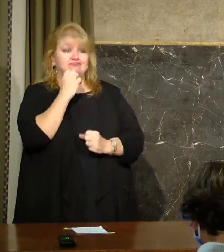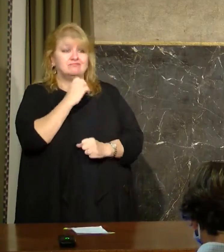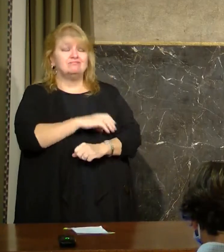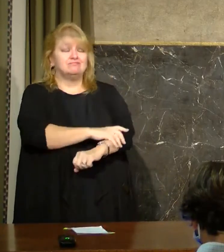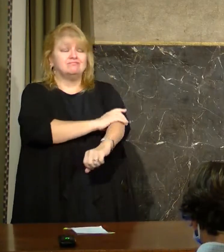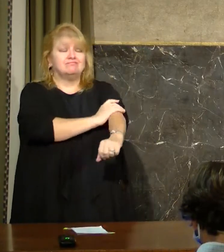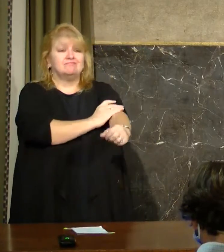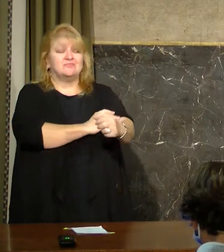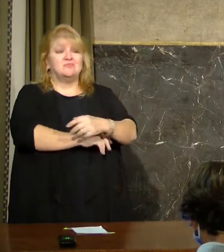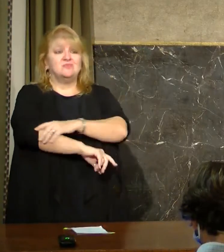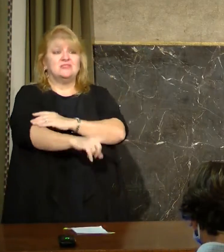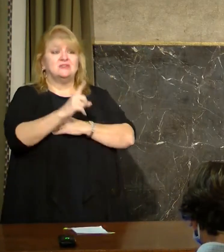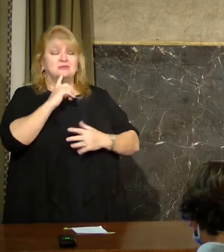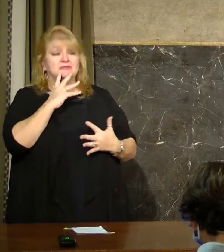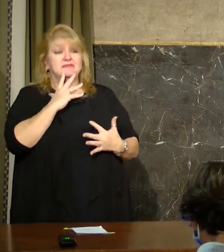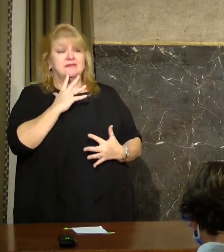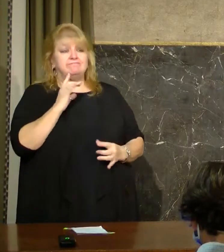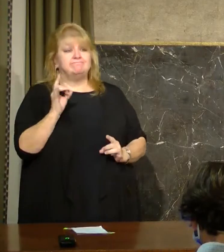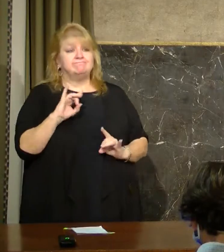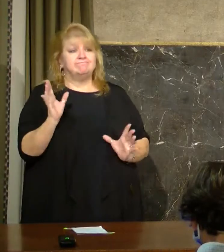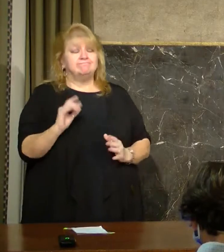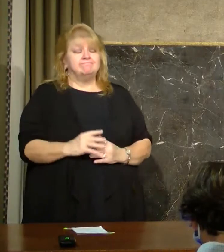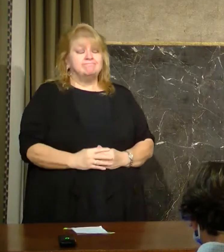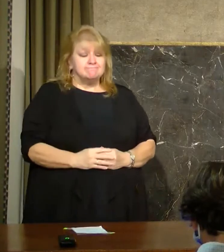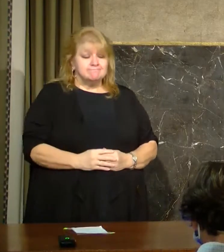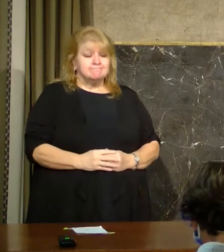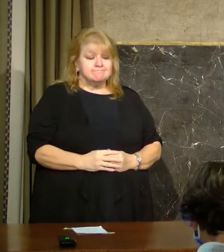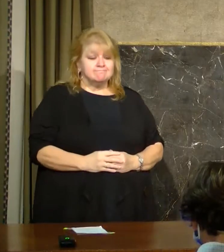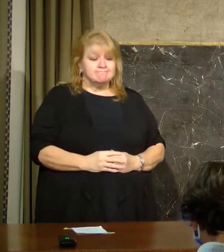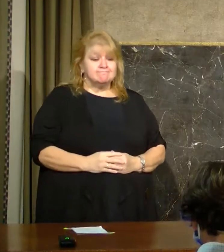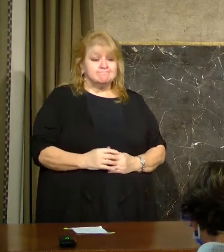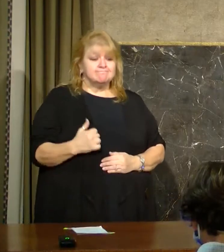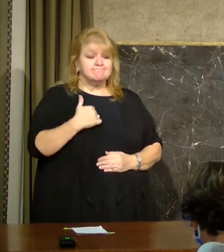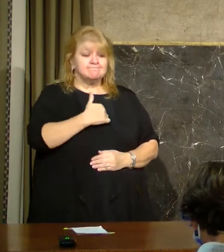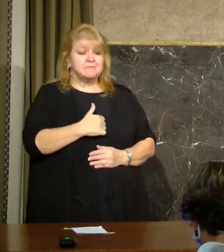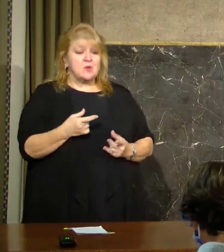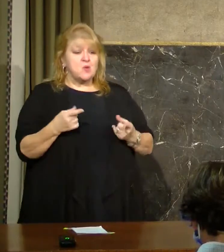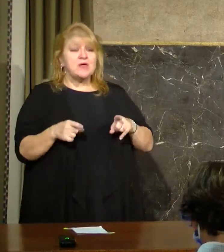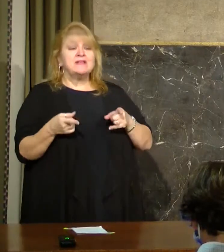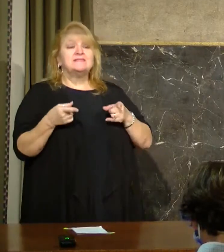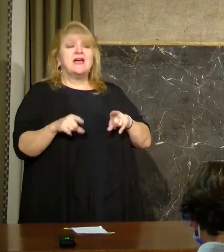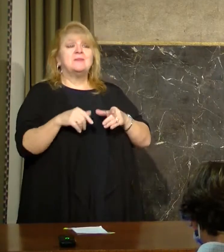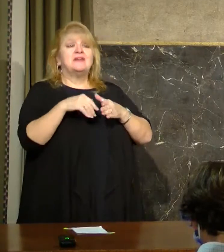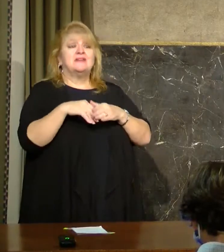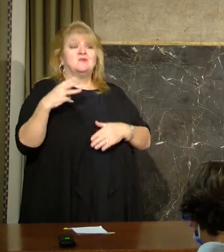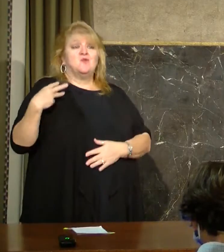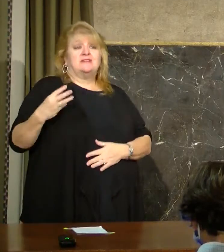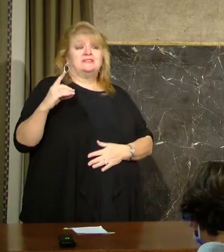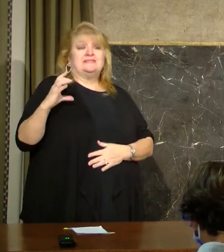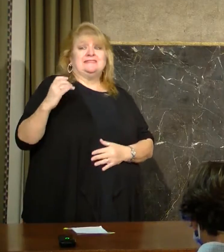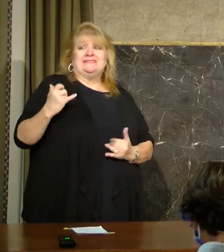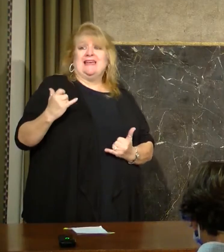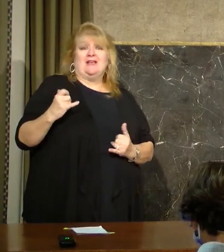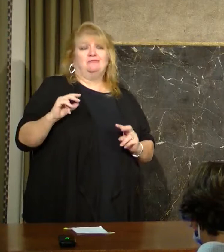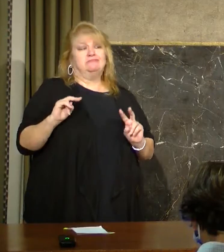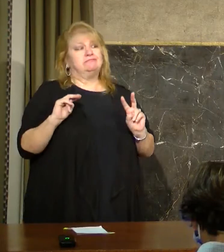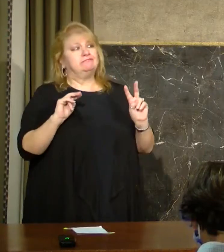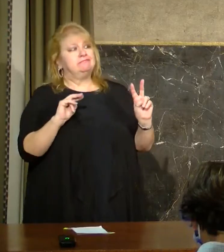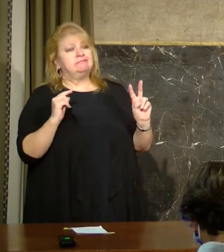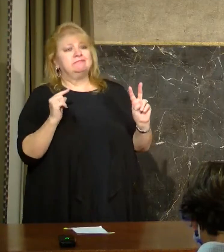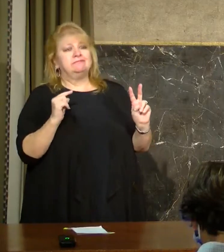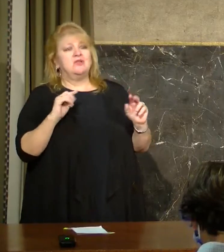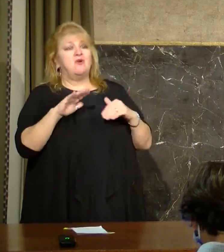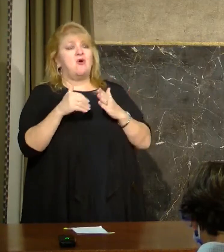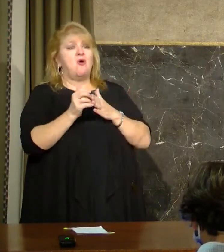It is certainly sad and tragic, regrettable what's happening in Washington right now and I hope all